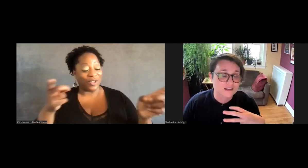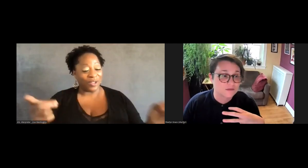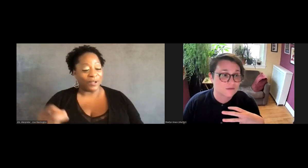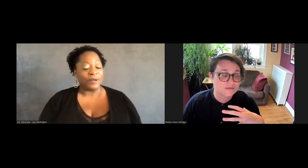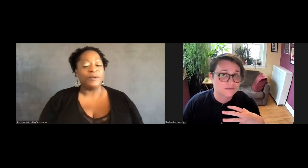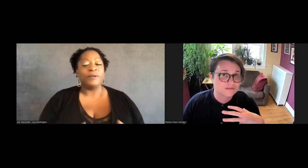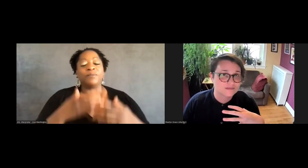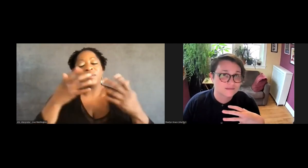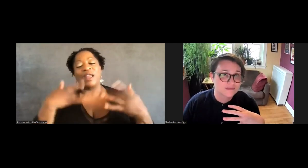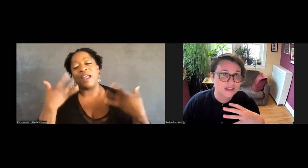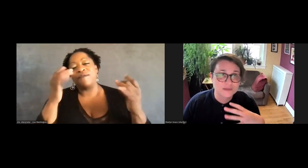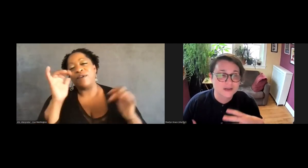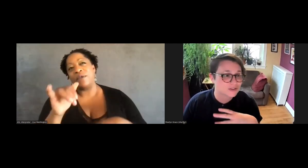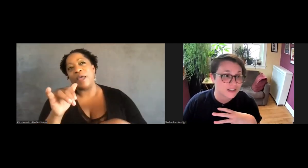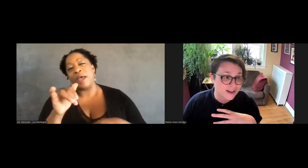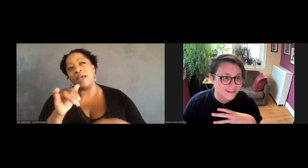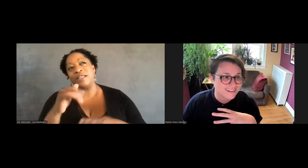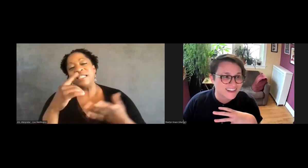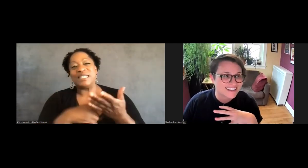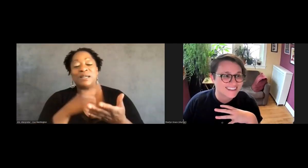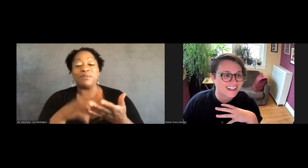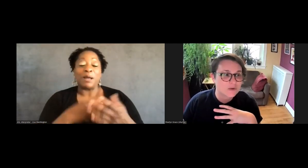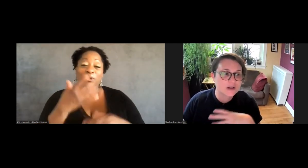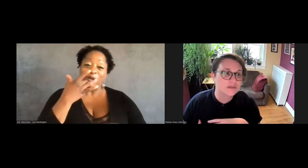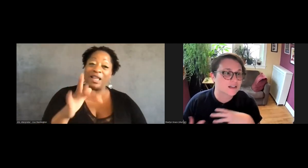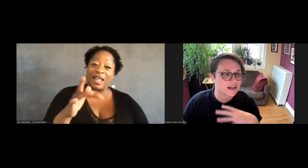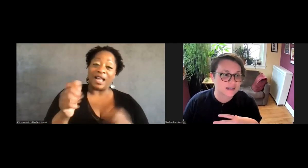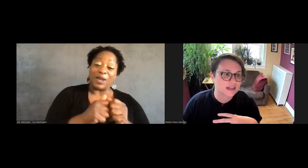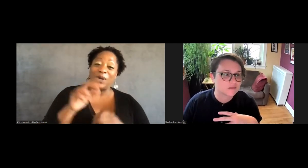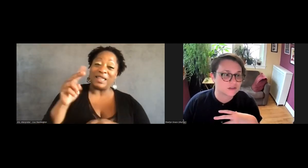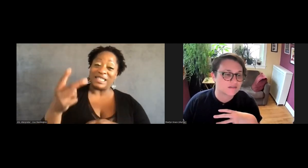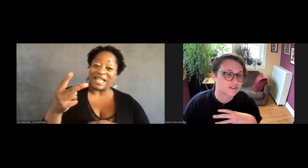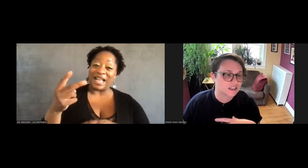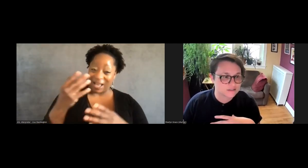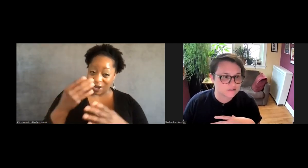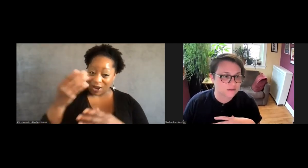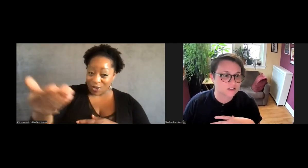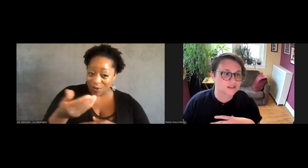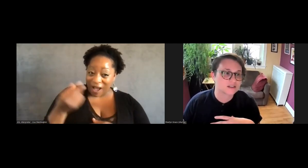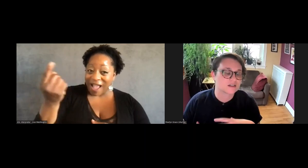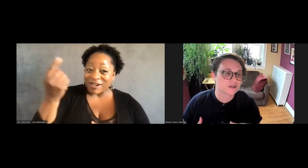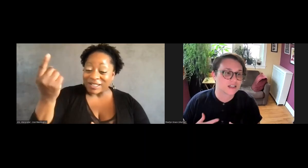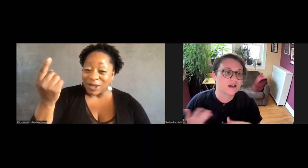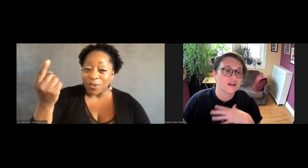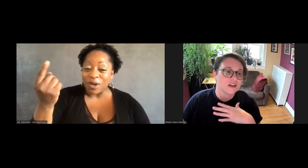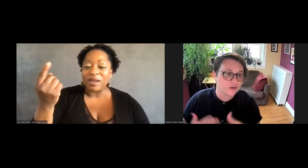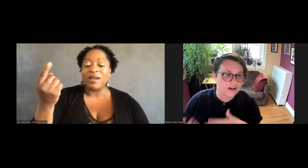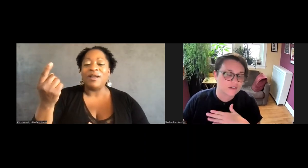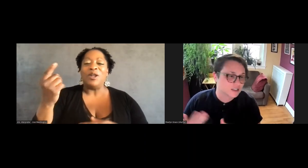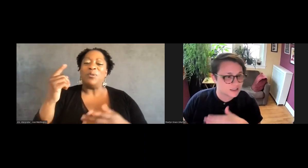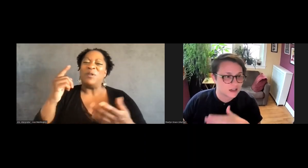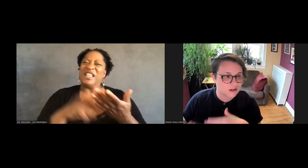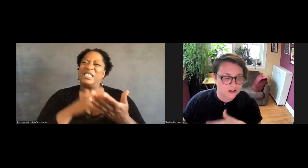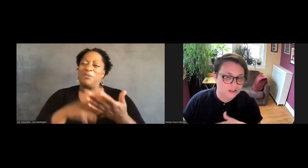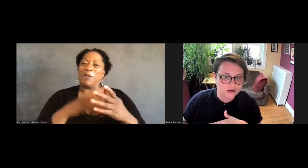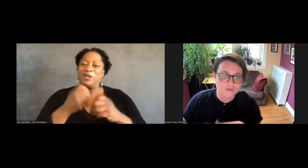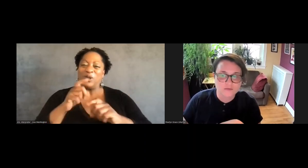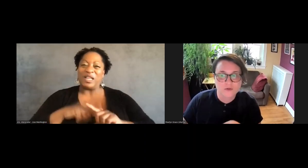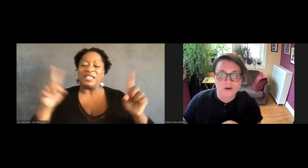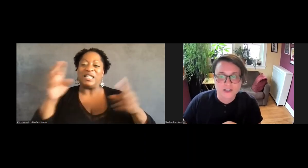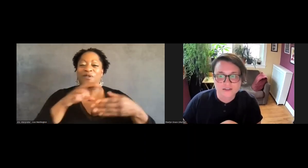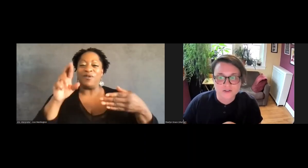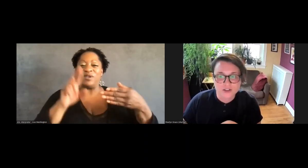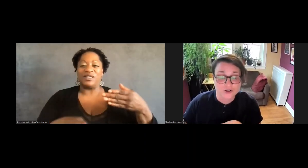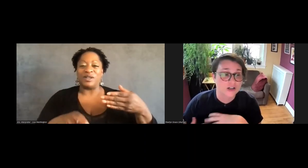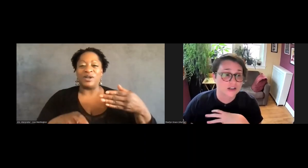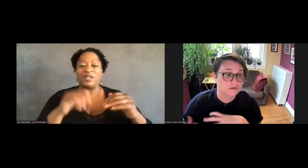and I think that sometimes you get lucky with that second one, but a lot of times you get very different results than when you have a long-term